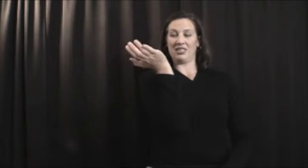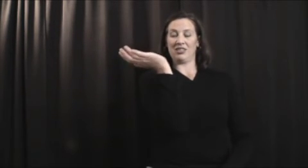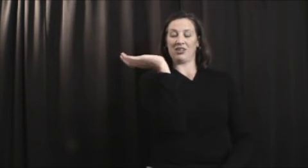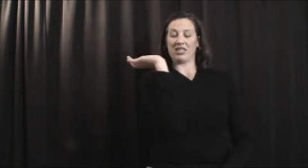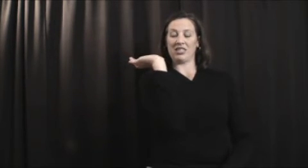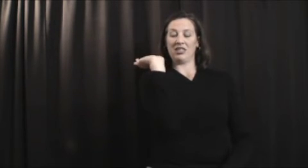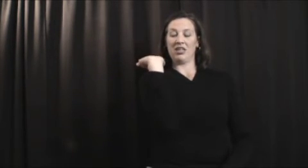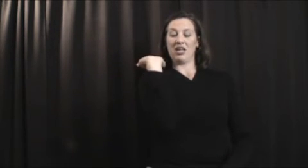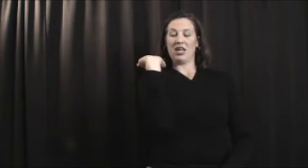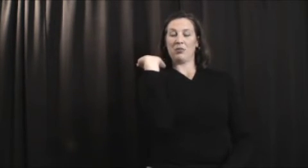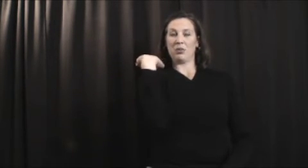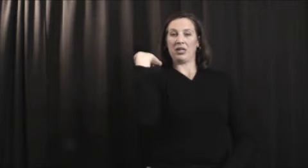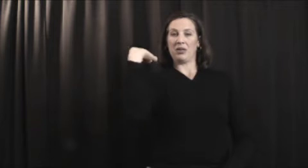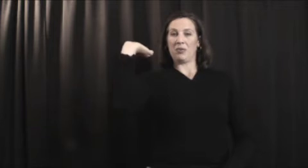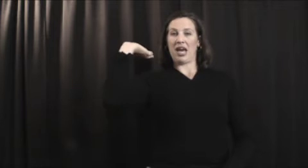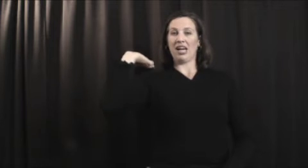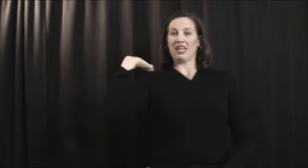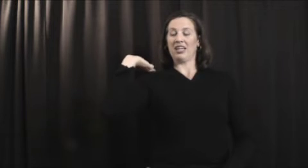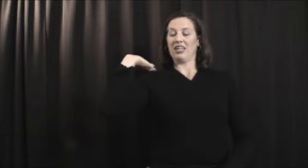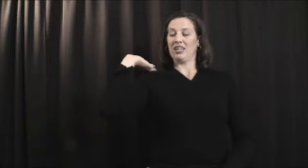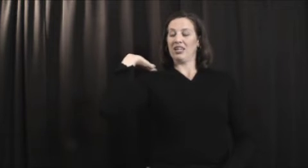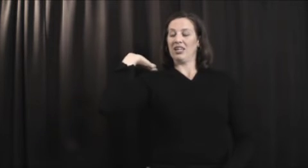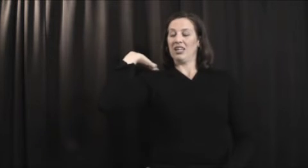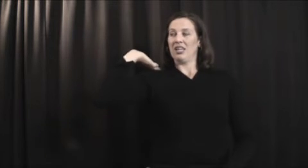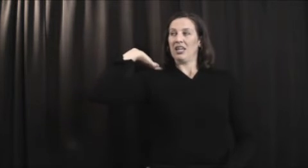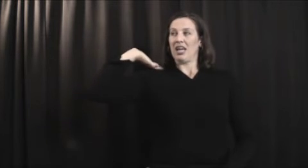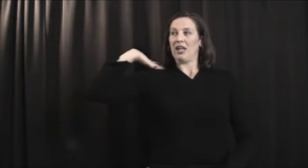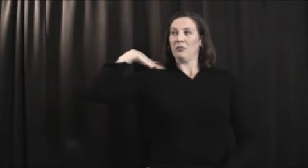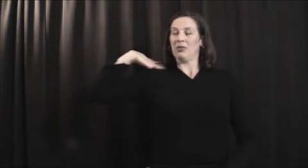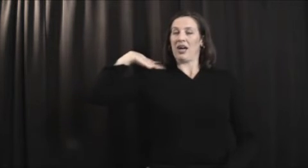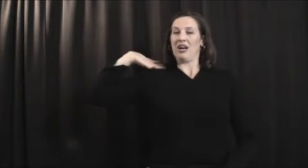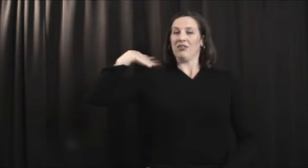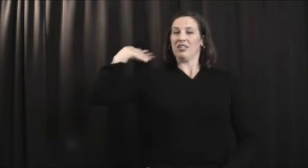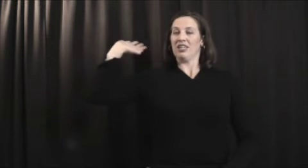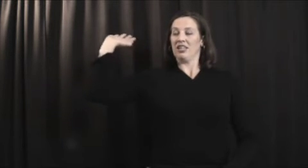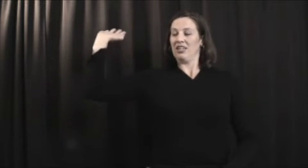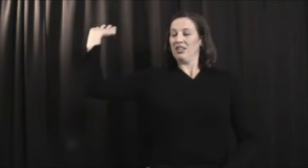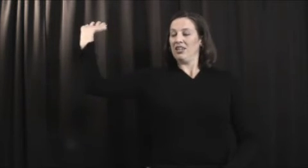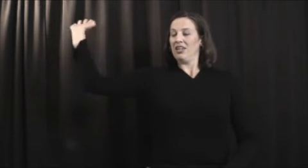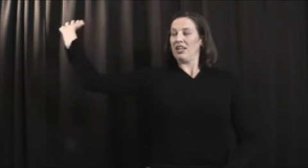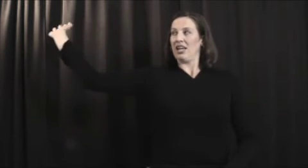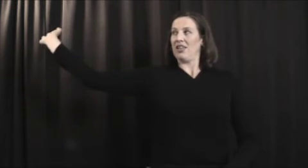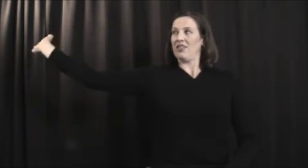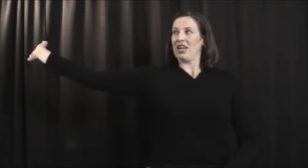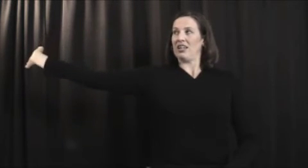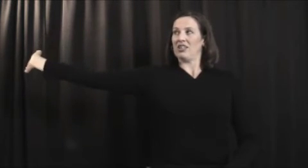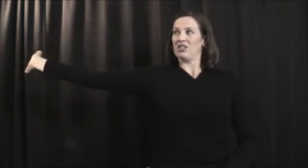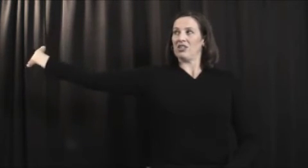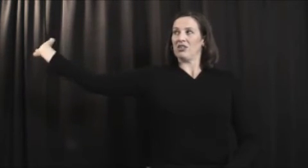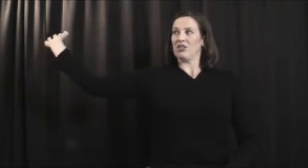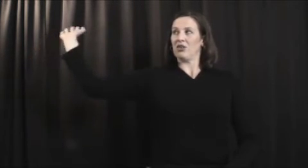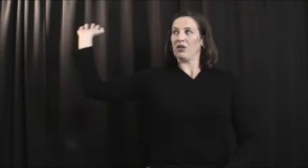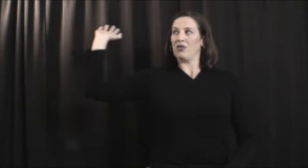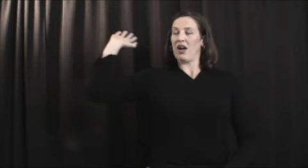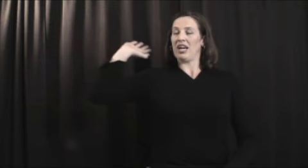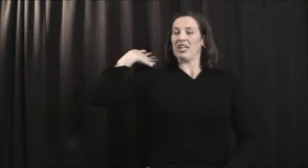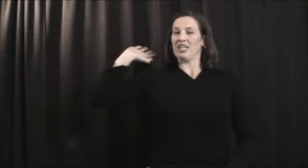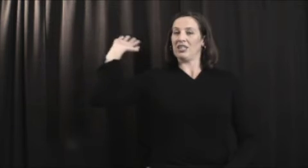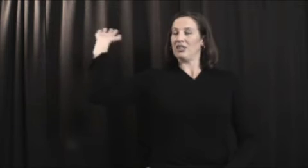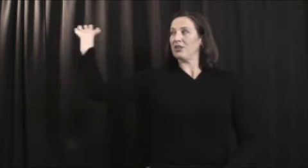this direction, pointed back, elbow out, and then going right into